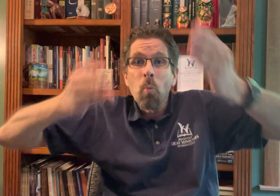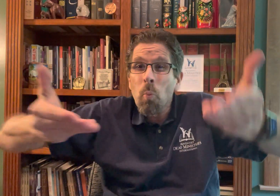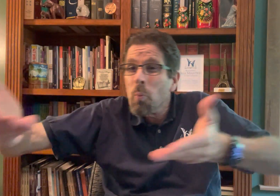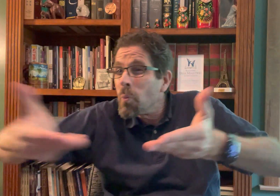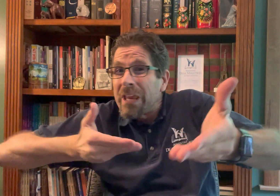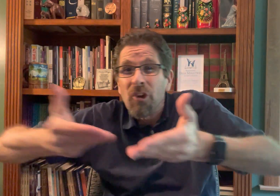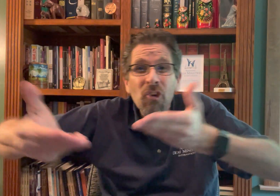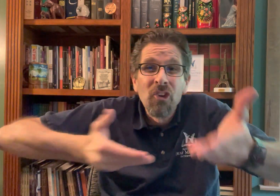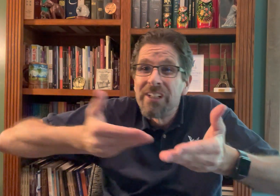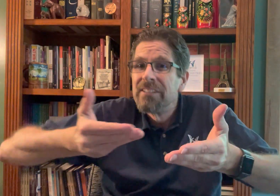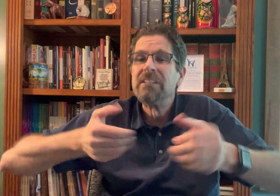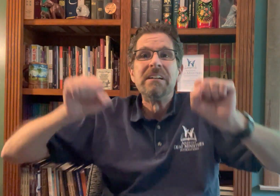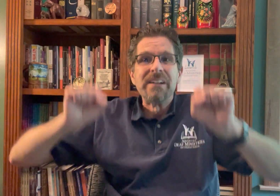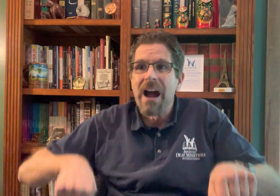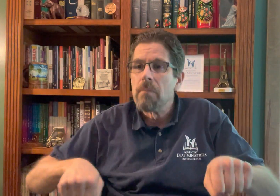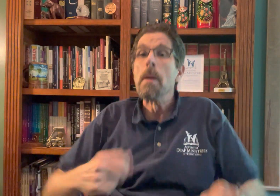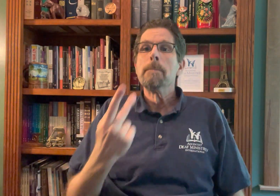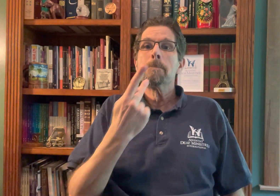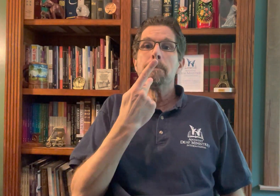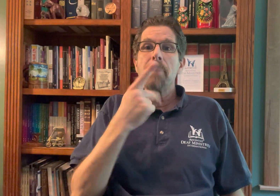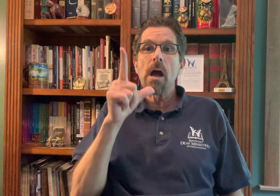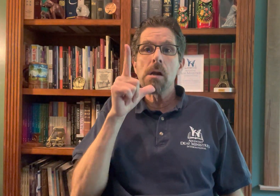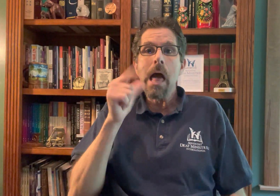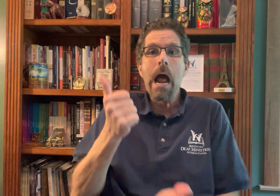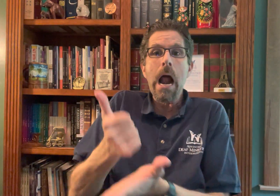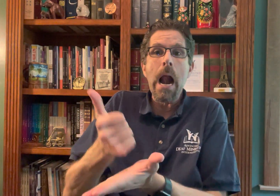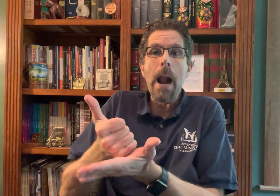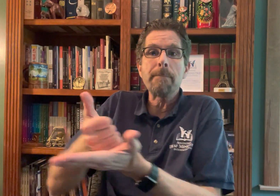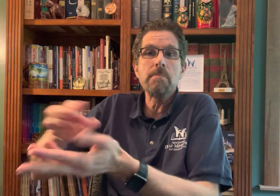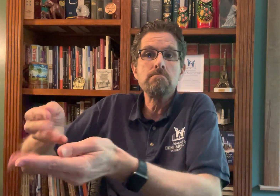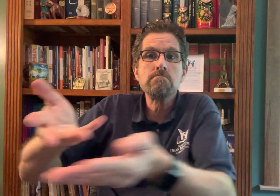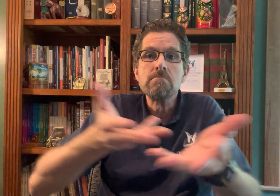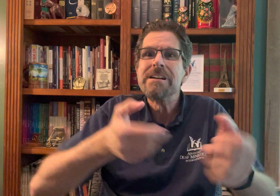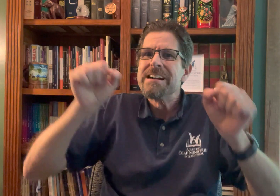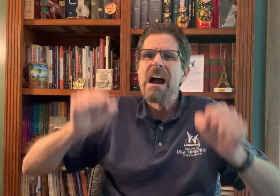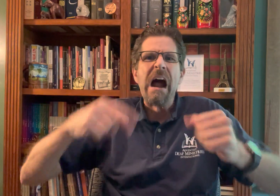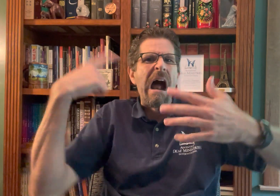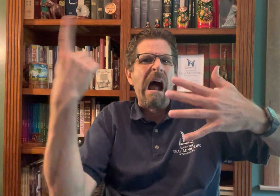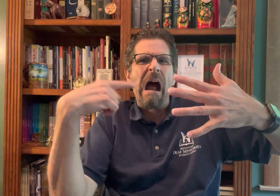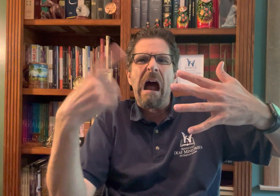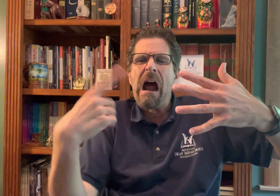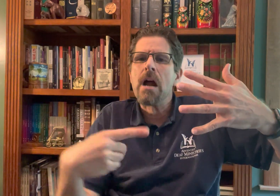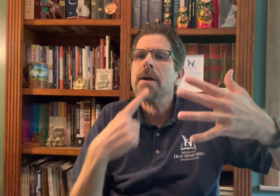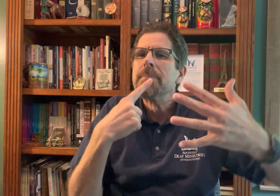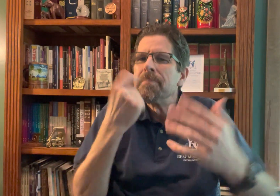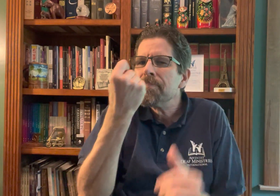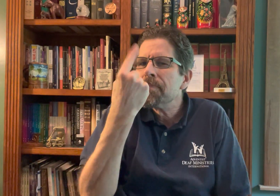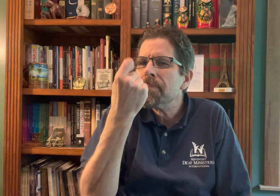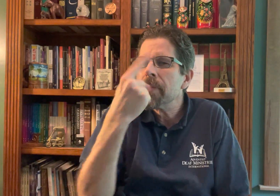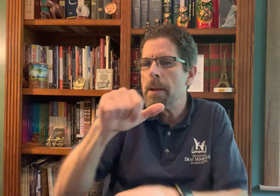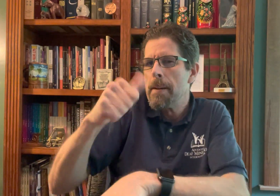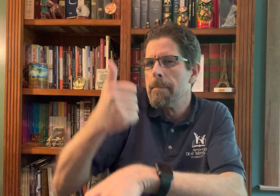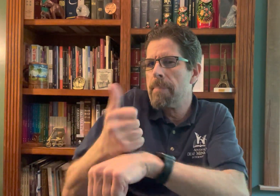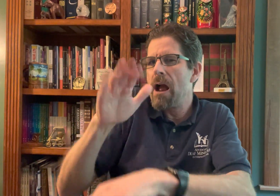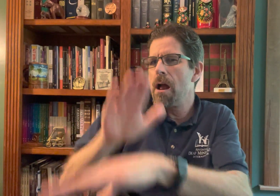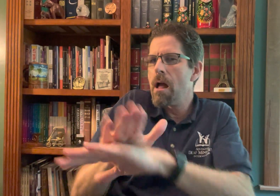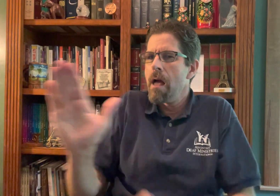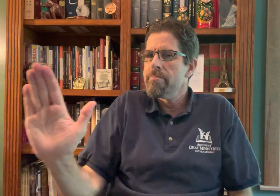They can become greeters. They can also help with potluck. There's so many things that they can, but